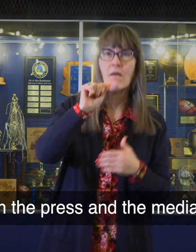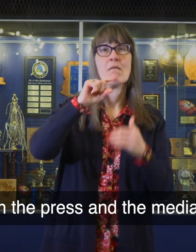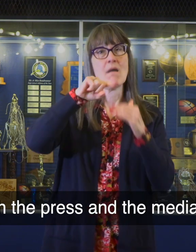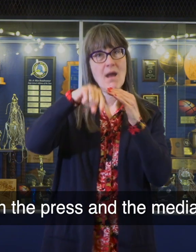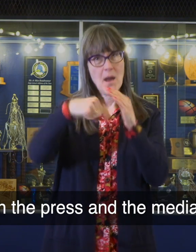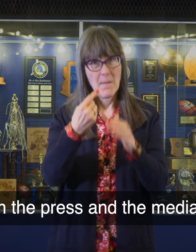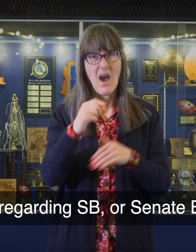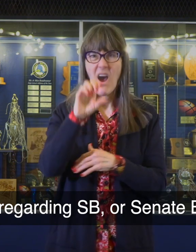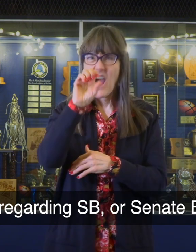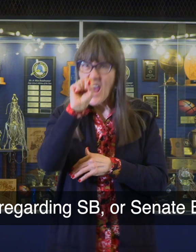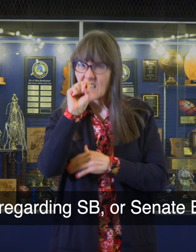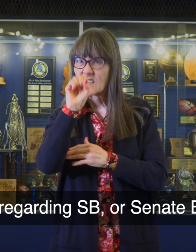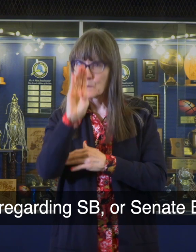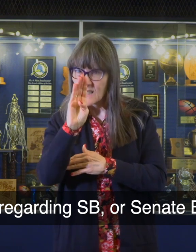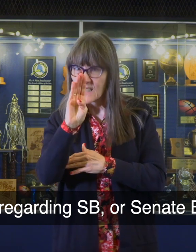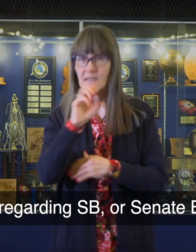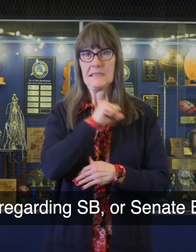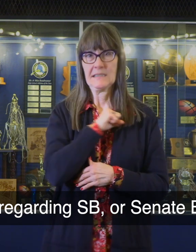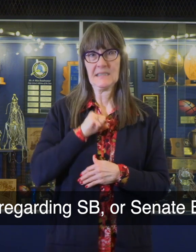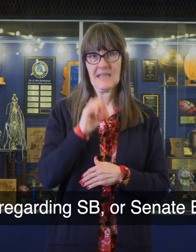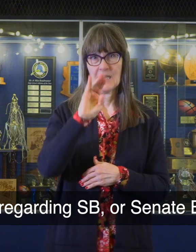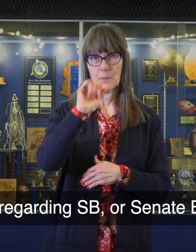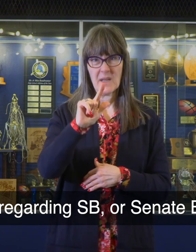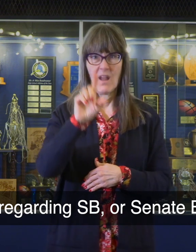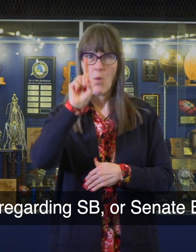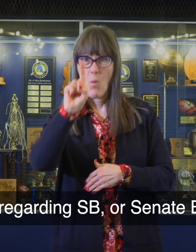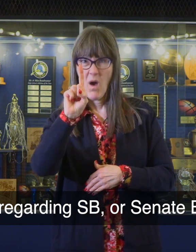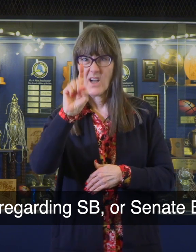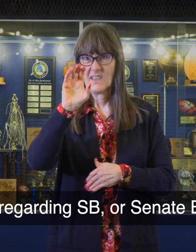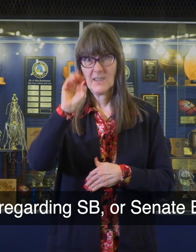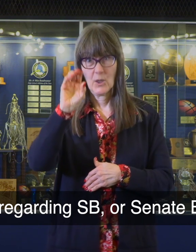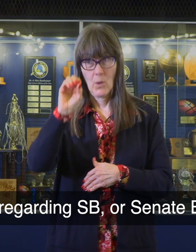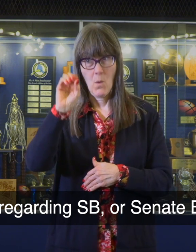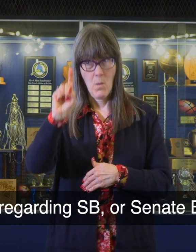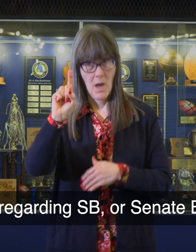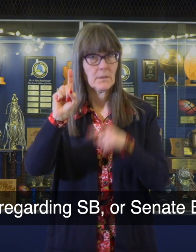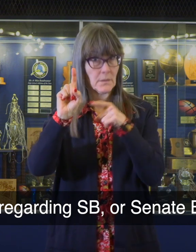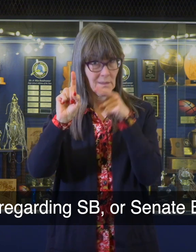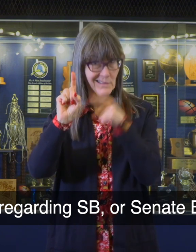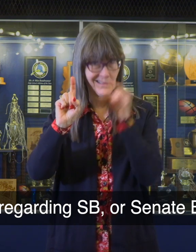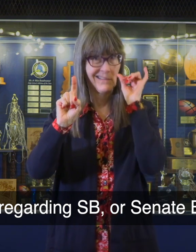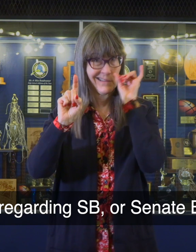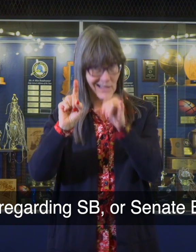media information regarding SB or Senate Bill 1001.